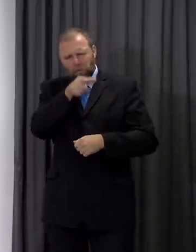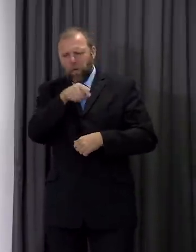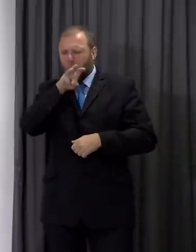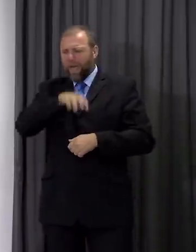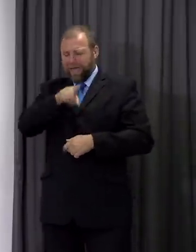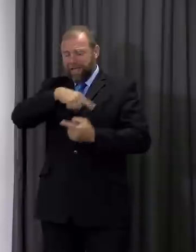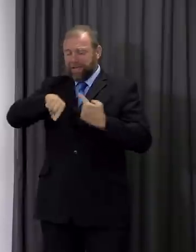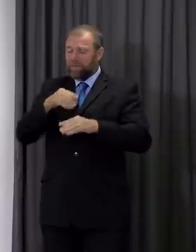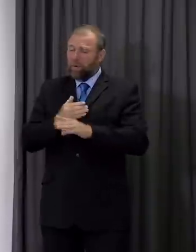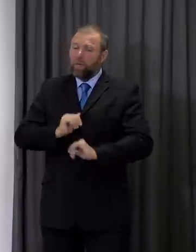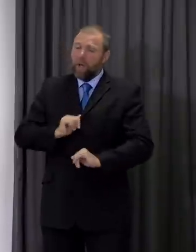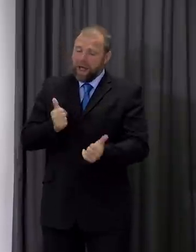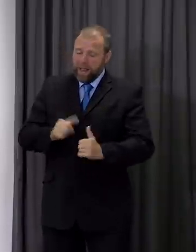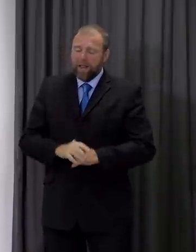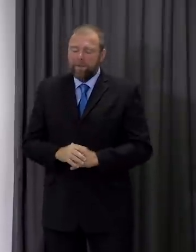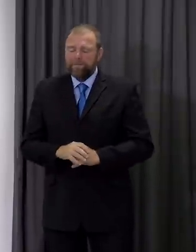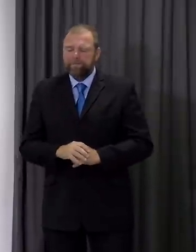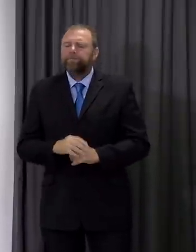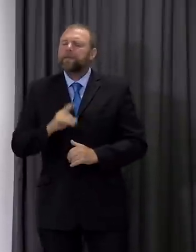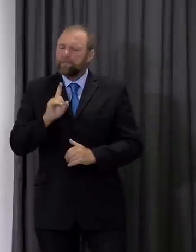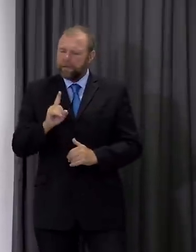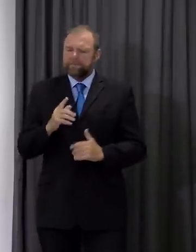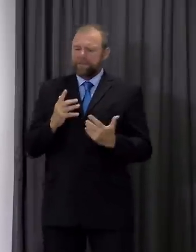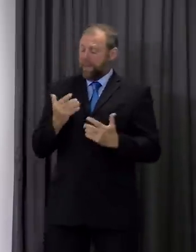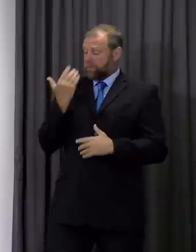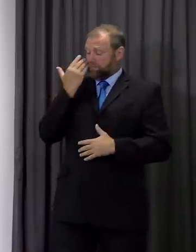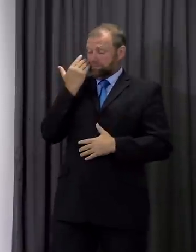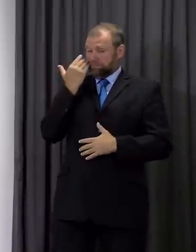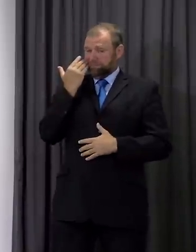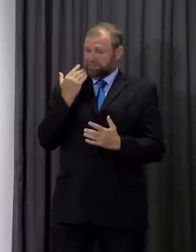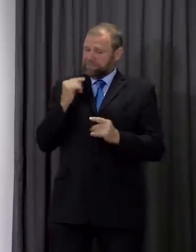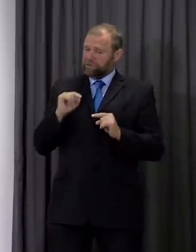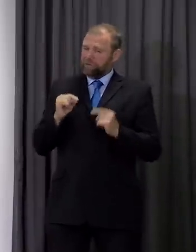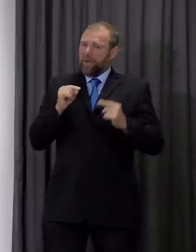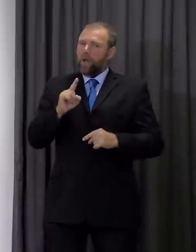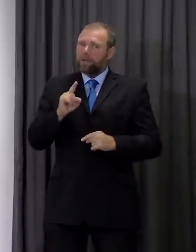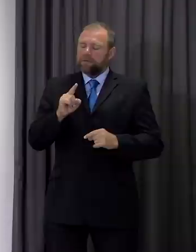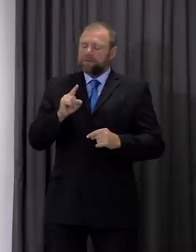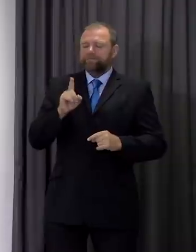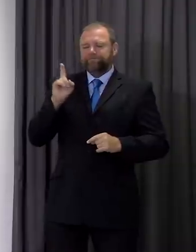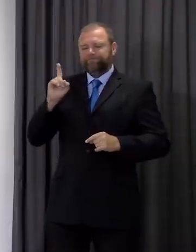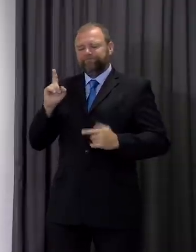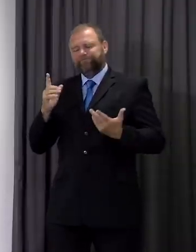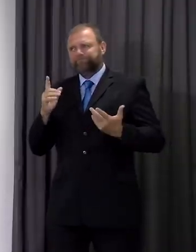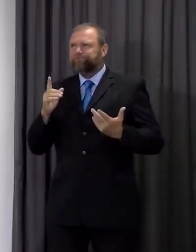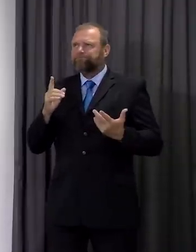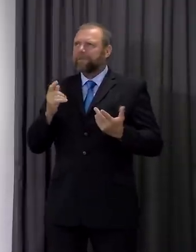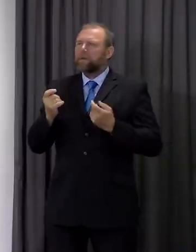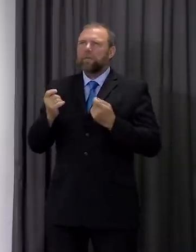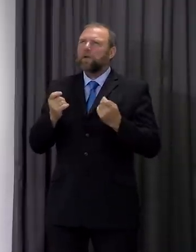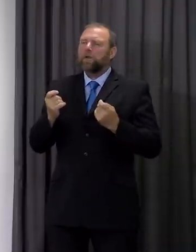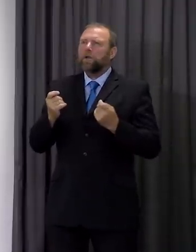in Wales. The challenges of where we are now highlight some of the problems about not being able to cope with not so much the sampling,